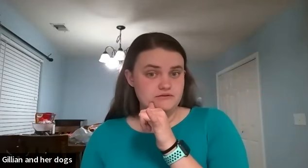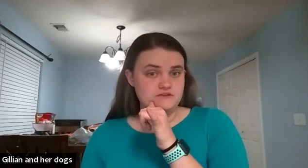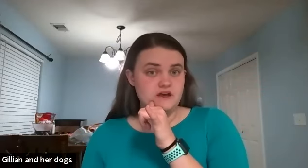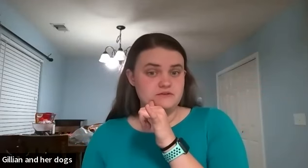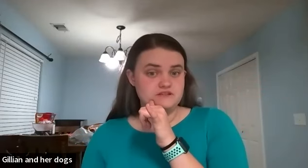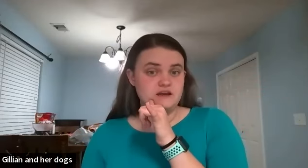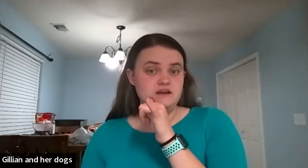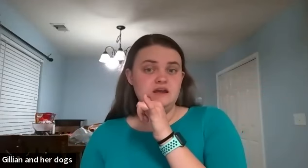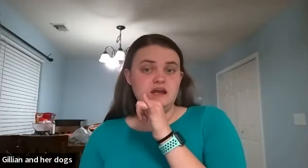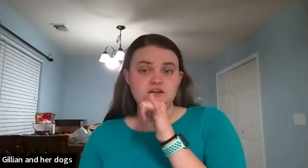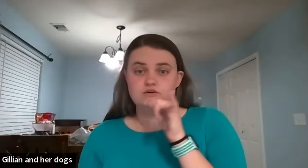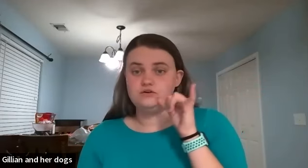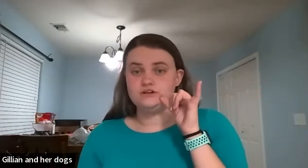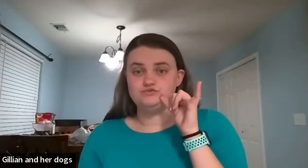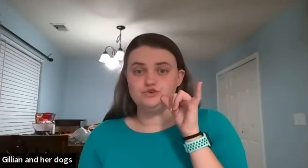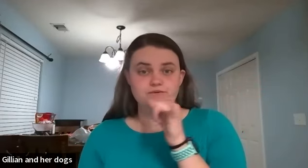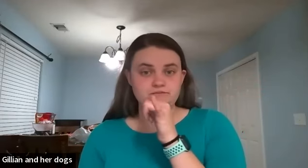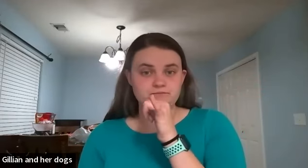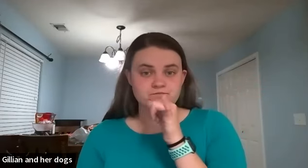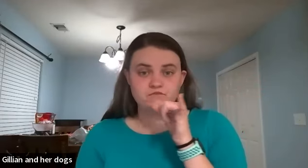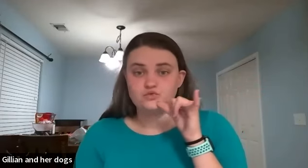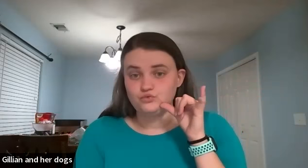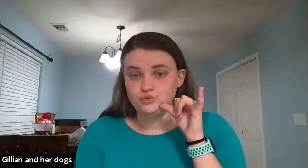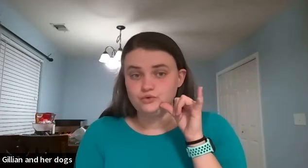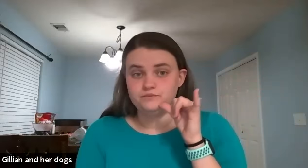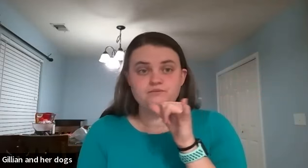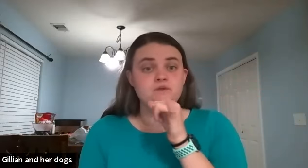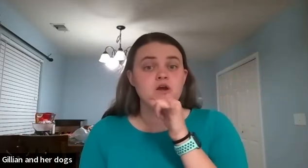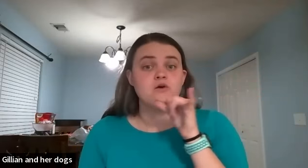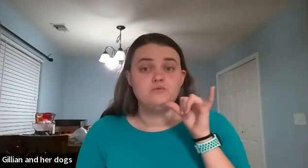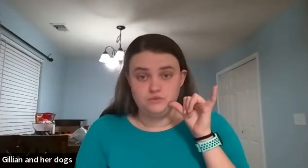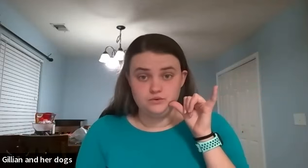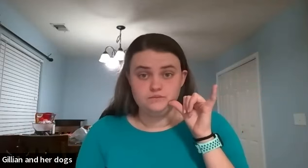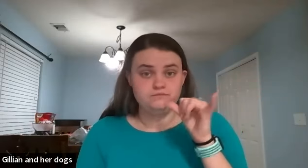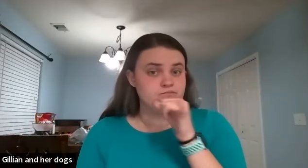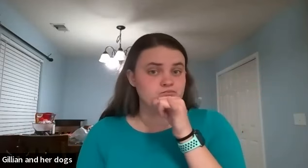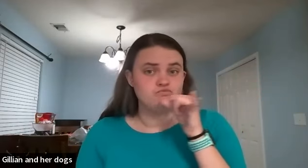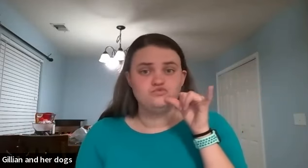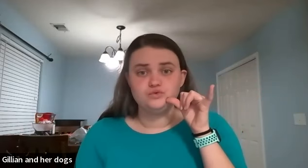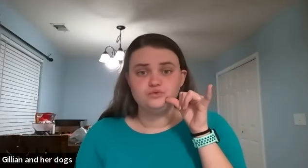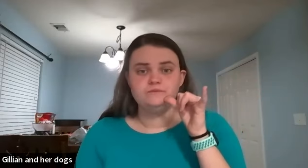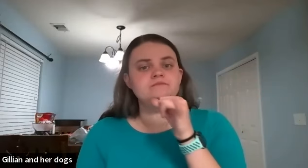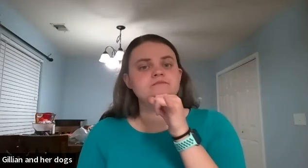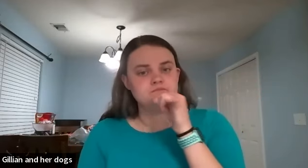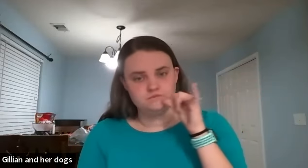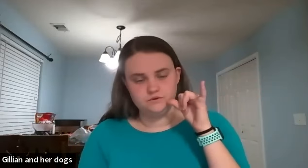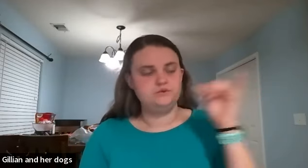so the other side and you go across rude rude rude rude rude